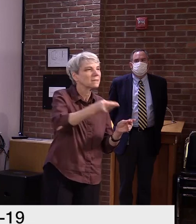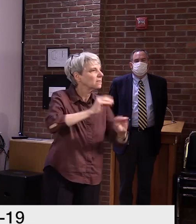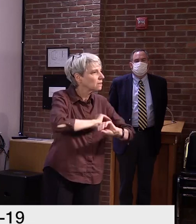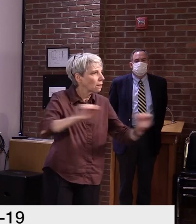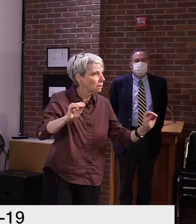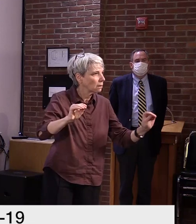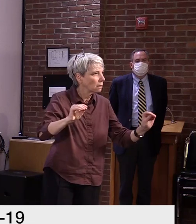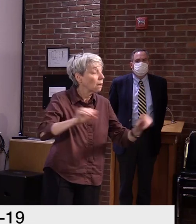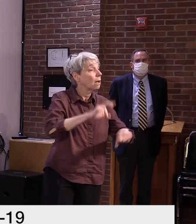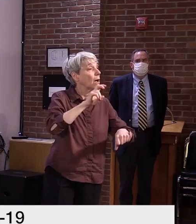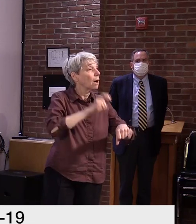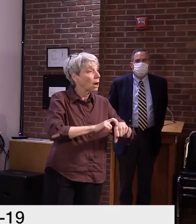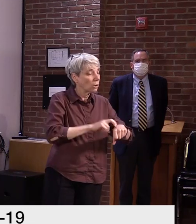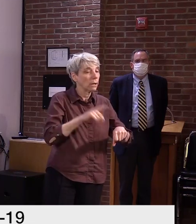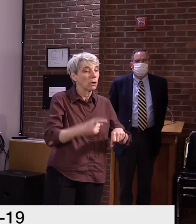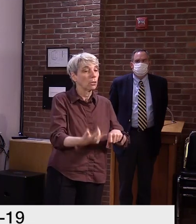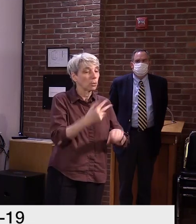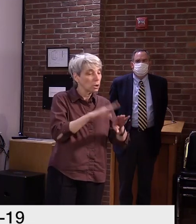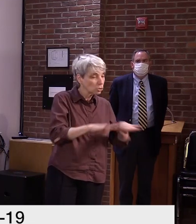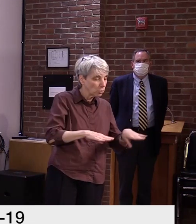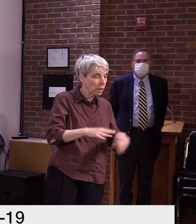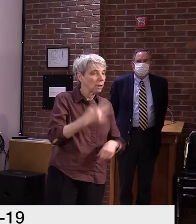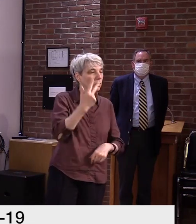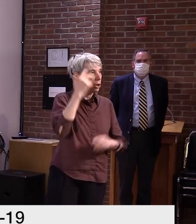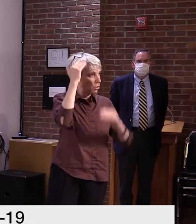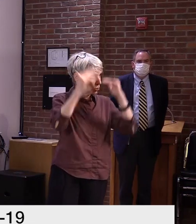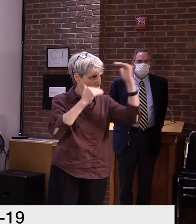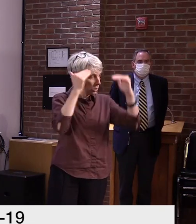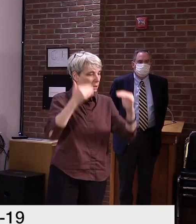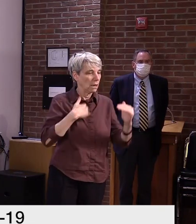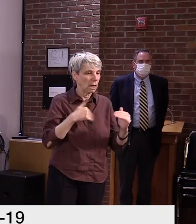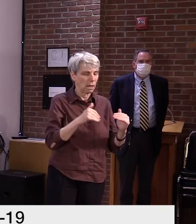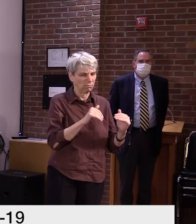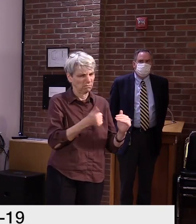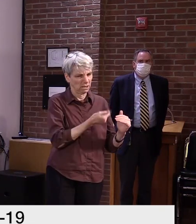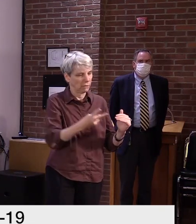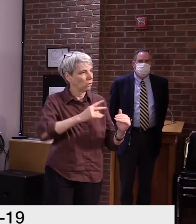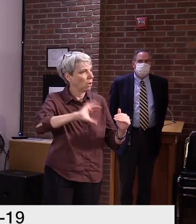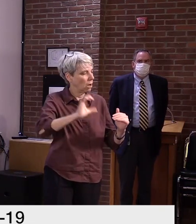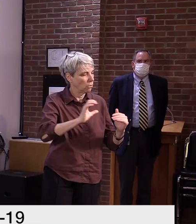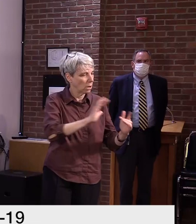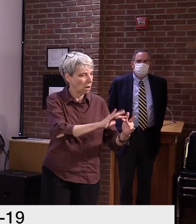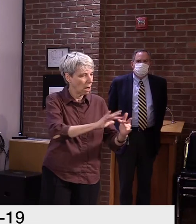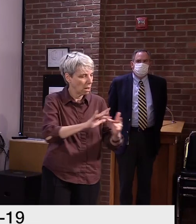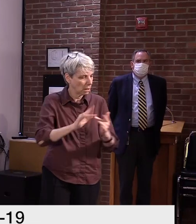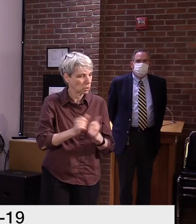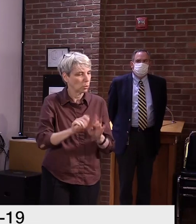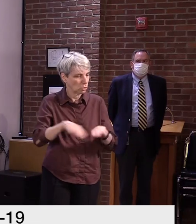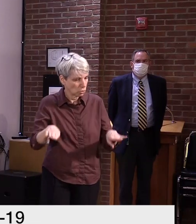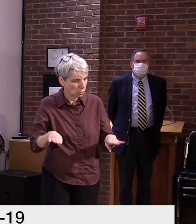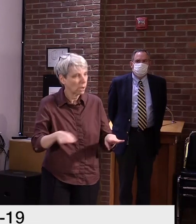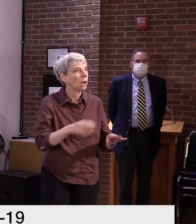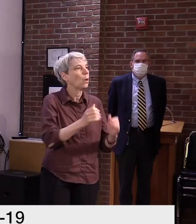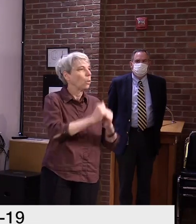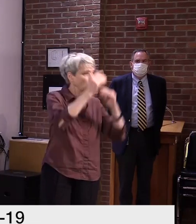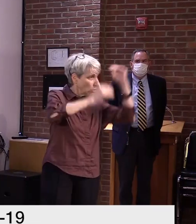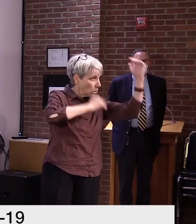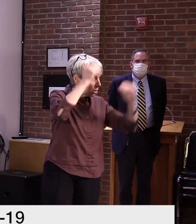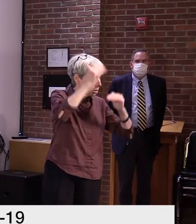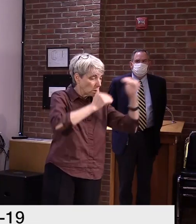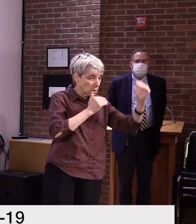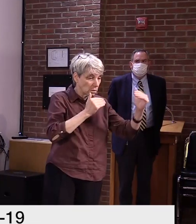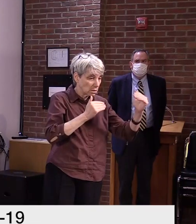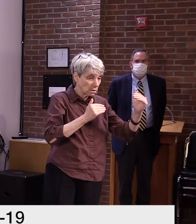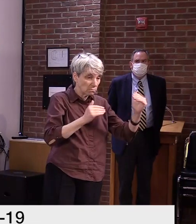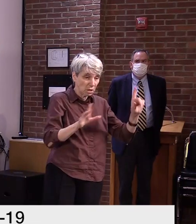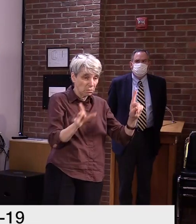and three adults had 924 child contacts and 101 adult contacts. There were